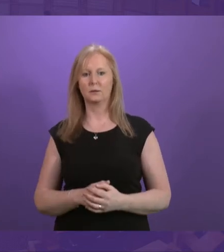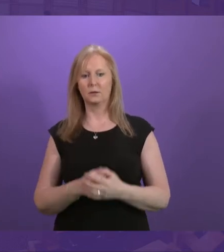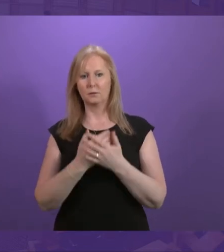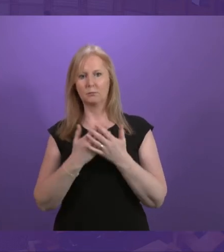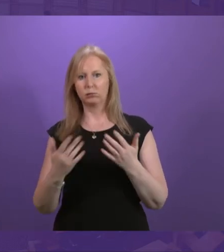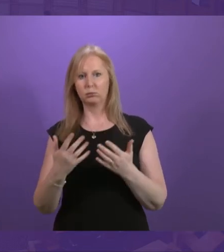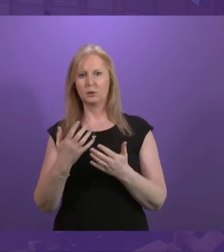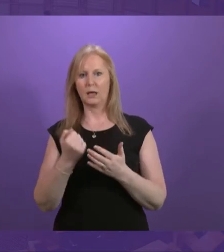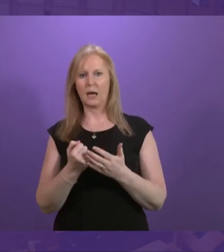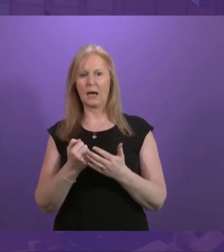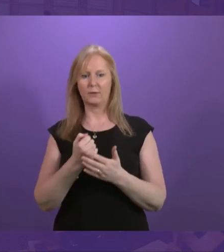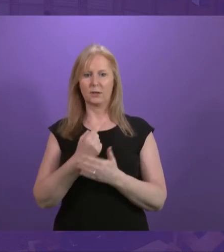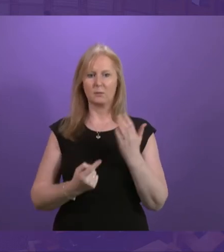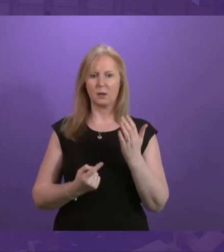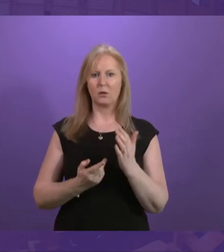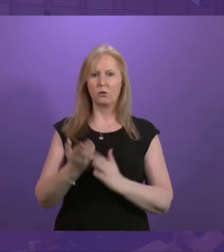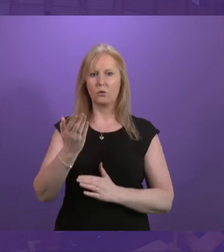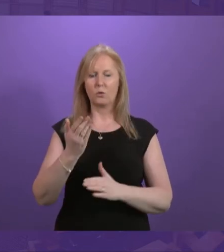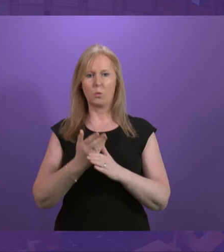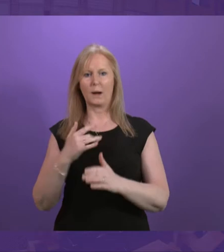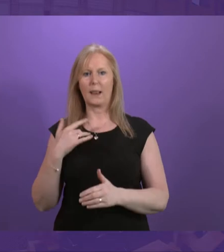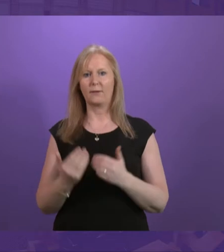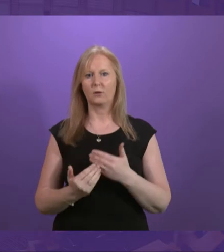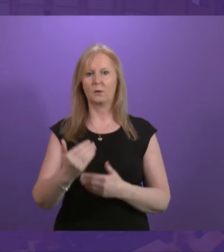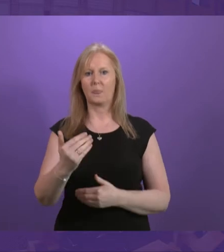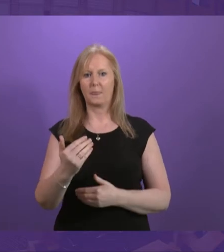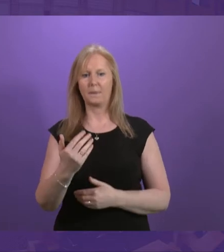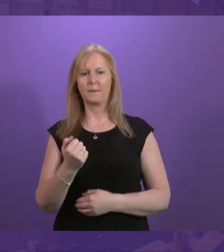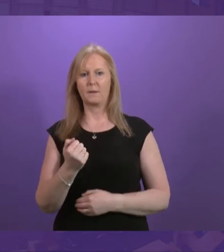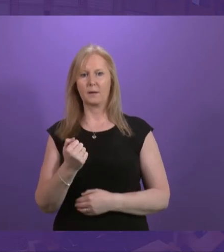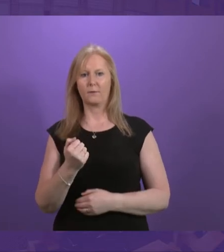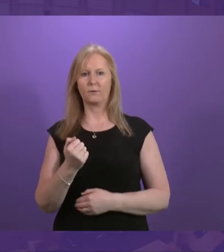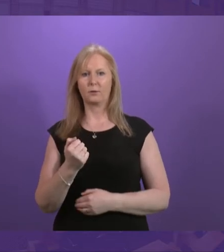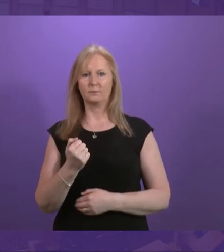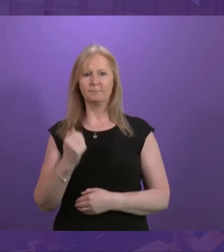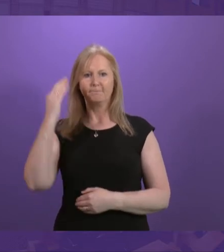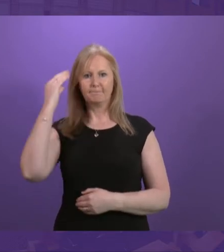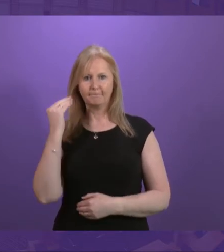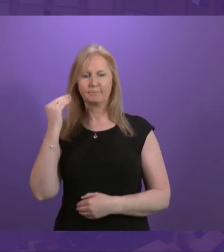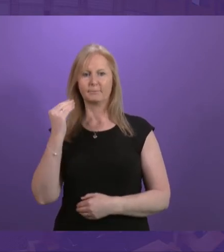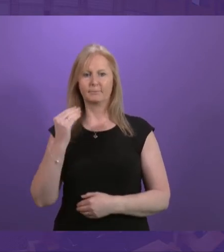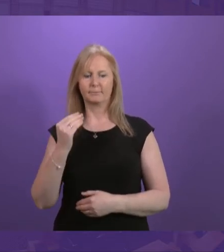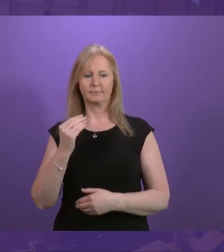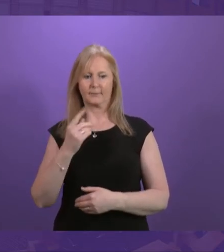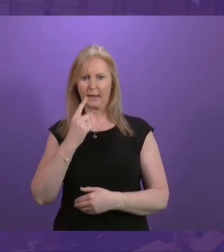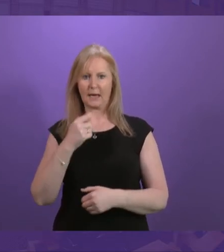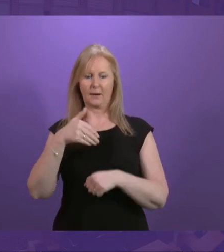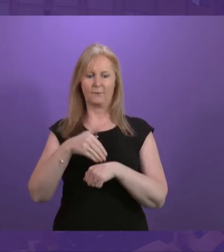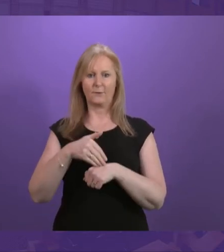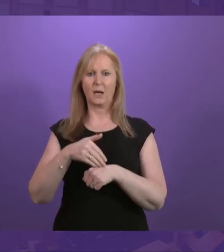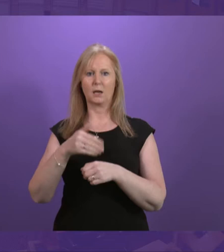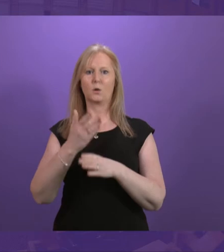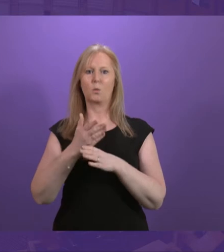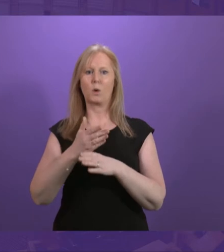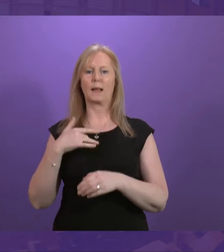disability during their working life the development of an impairment will bring about a crisis point in the workplace